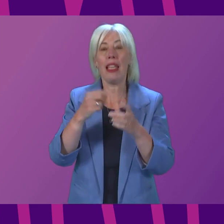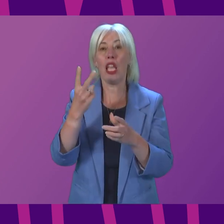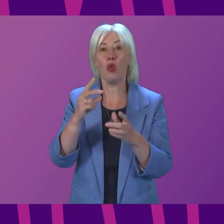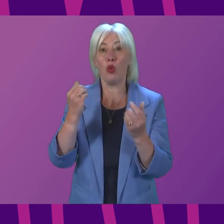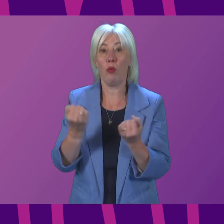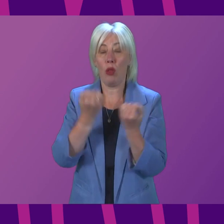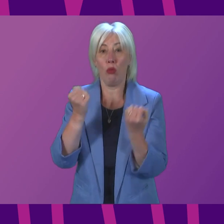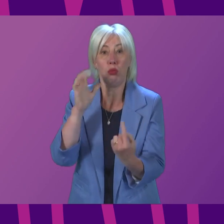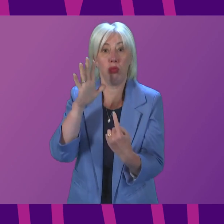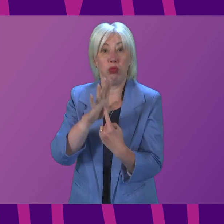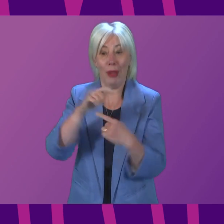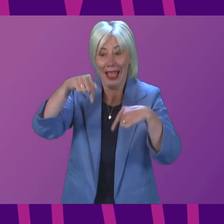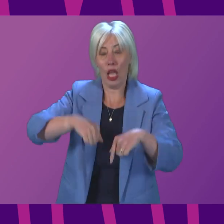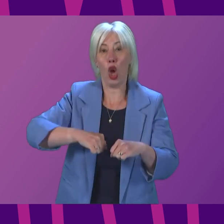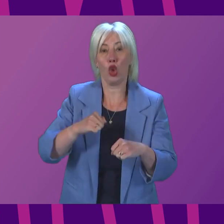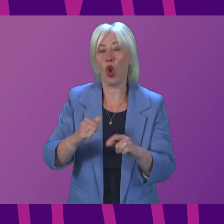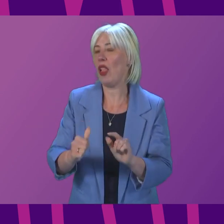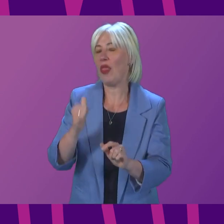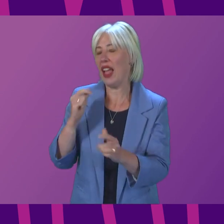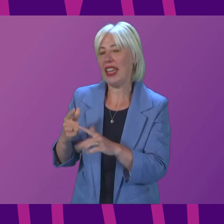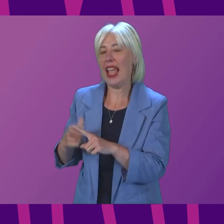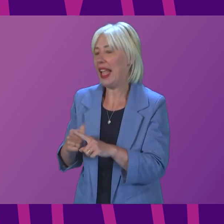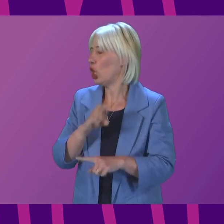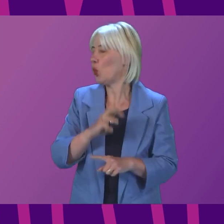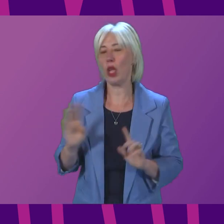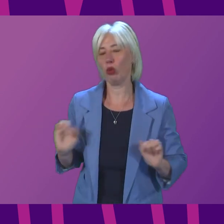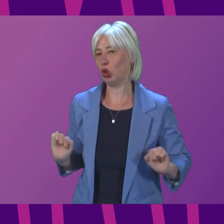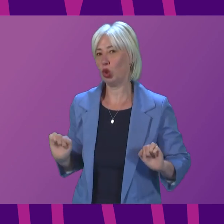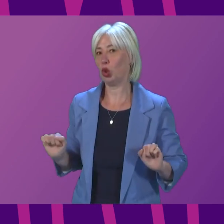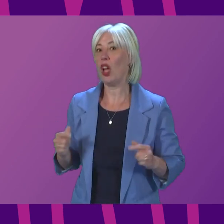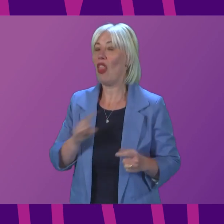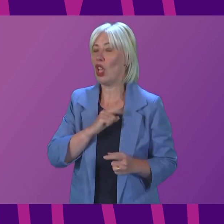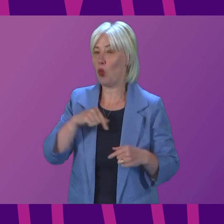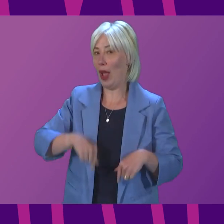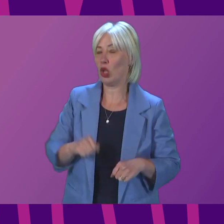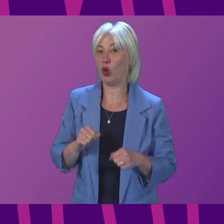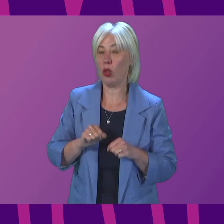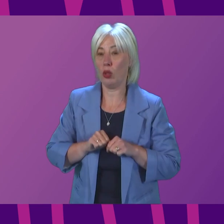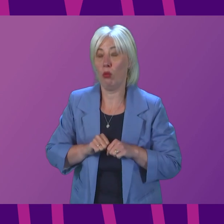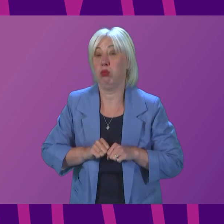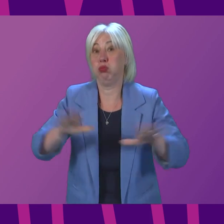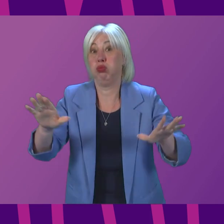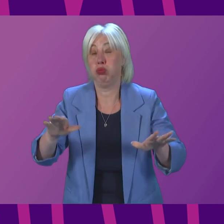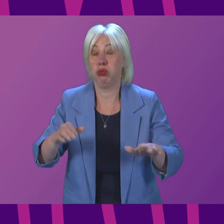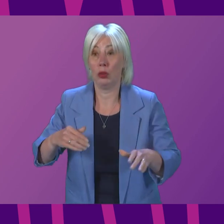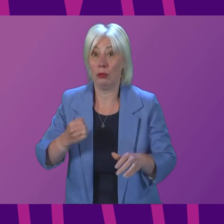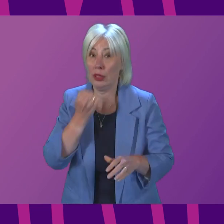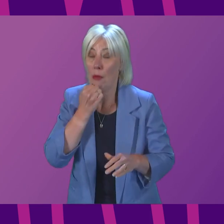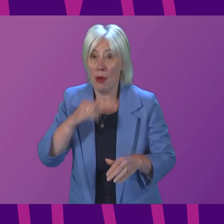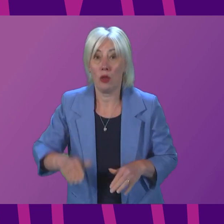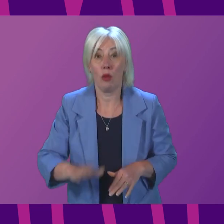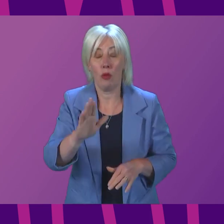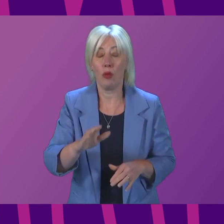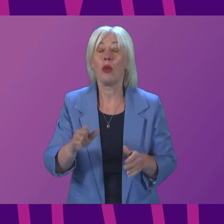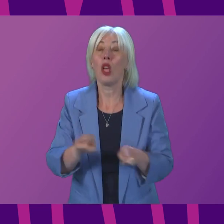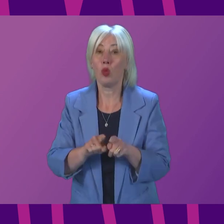Scotland earlier than in England and Wales, hence the more rapid increase in cases here south of the border in recent weeks, although cases in